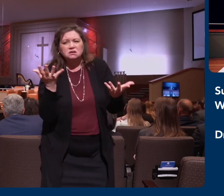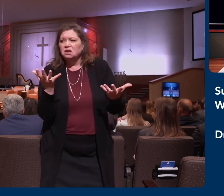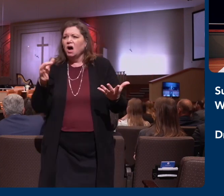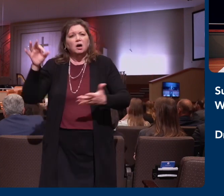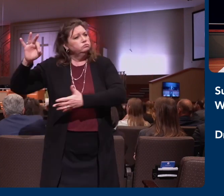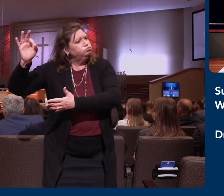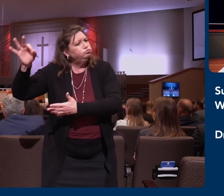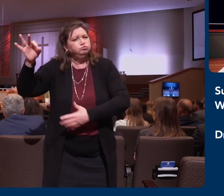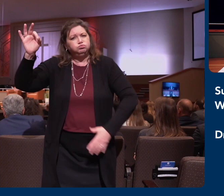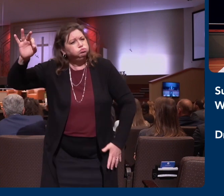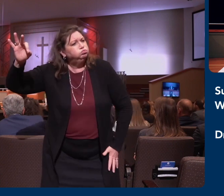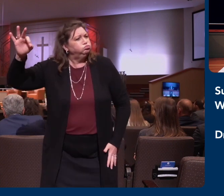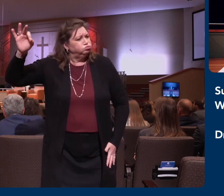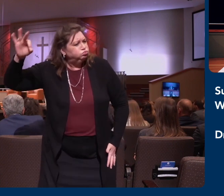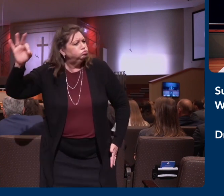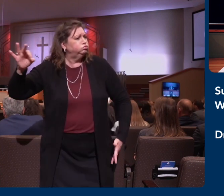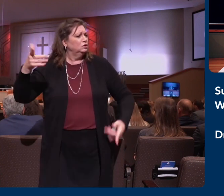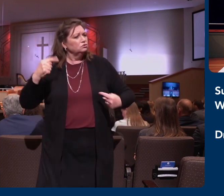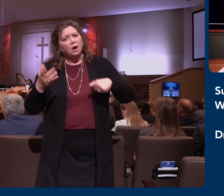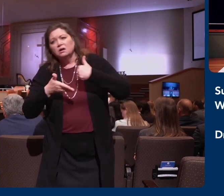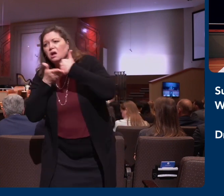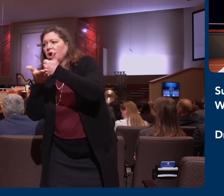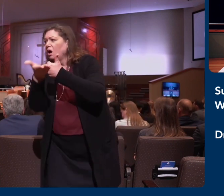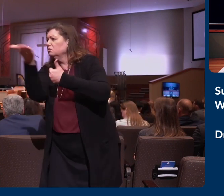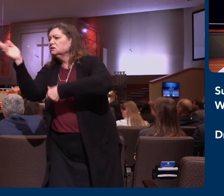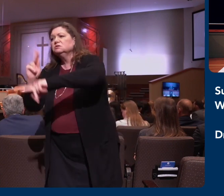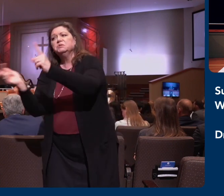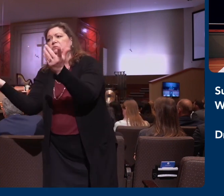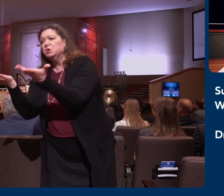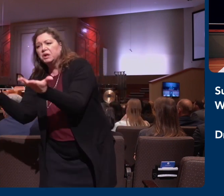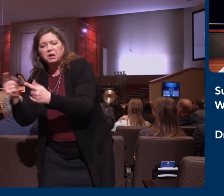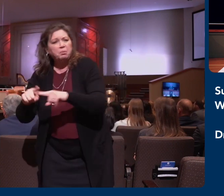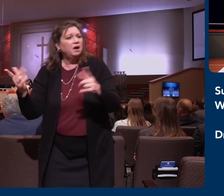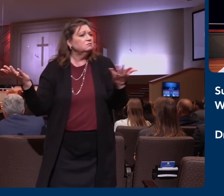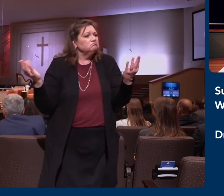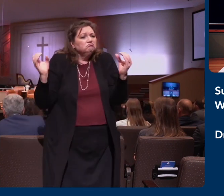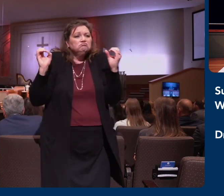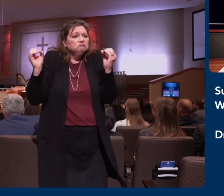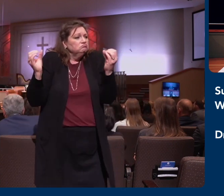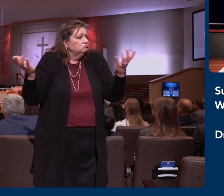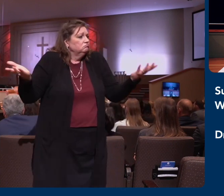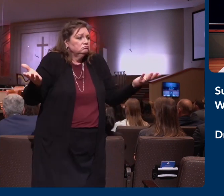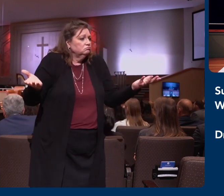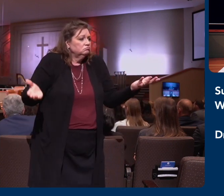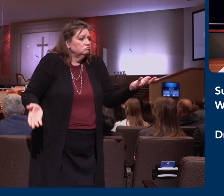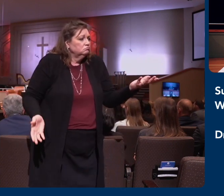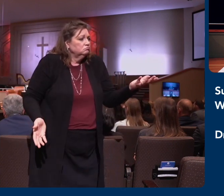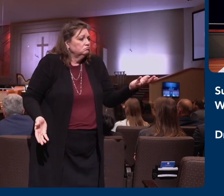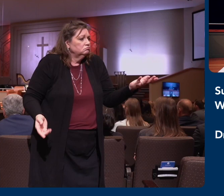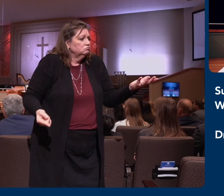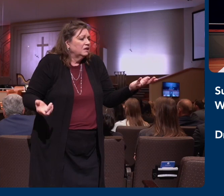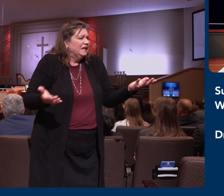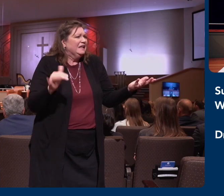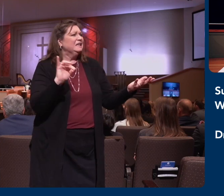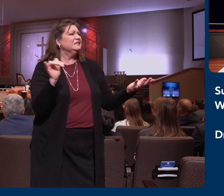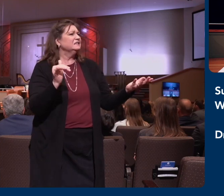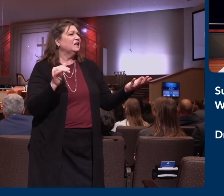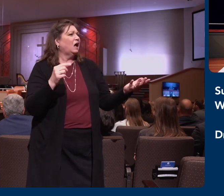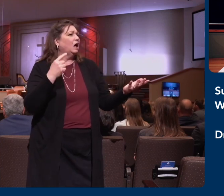I'm doing everything I can to help these, these people. And I don't listen to a word I'm saying. I'll